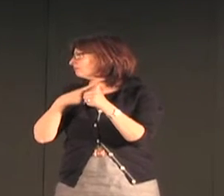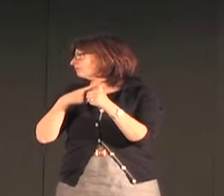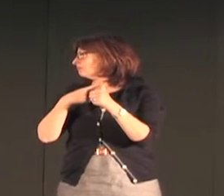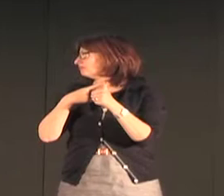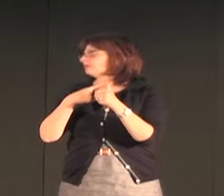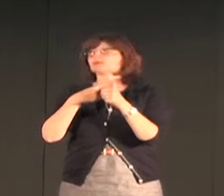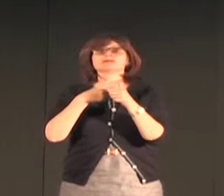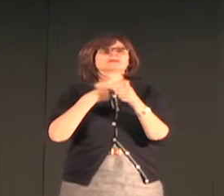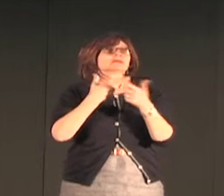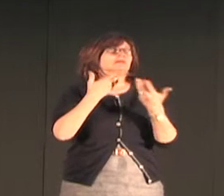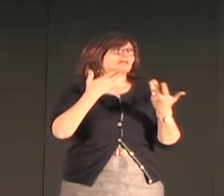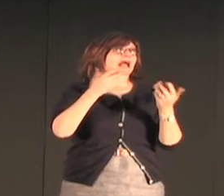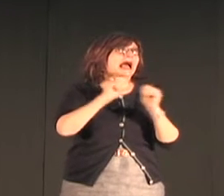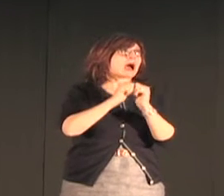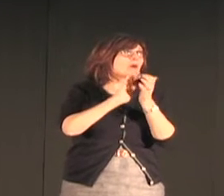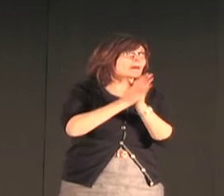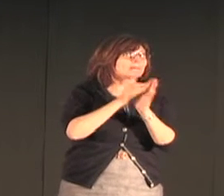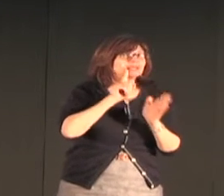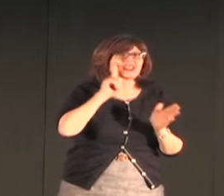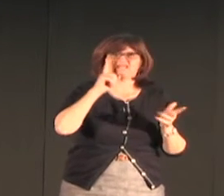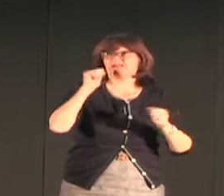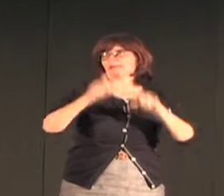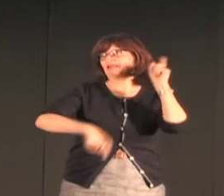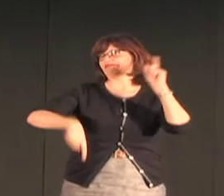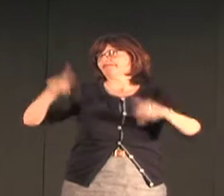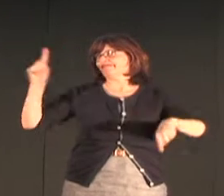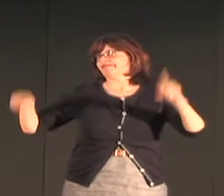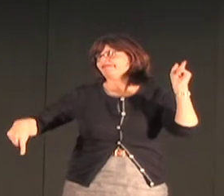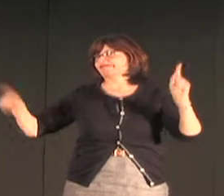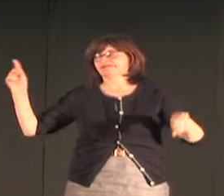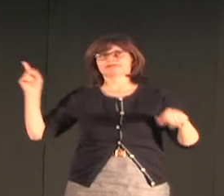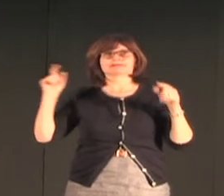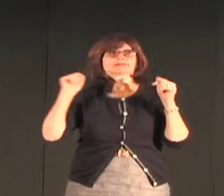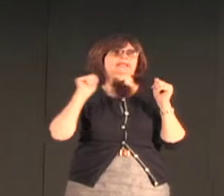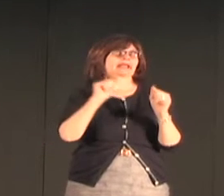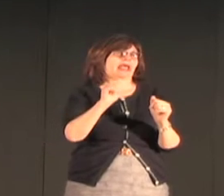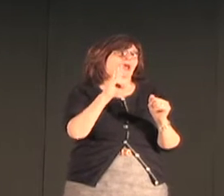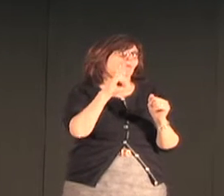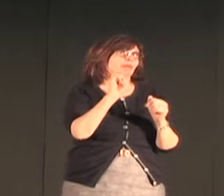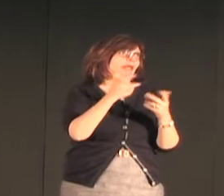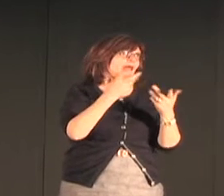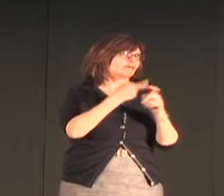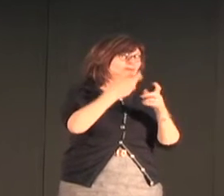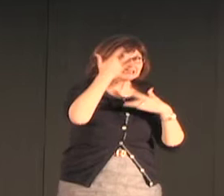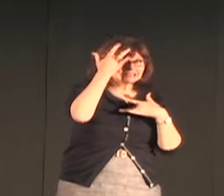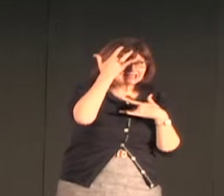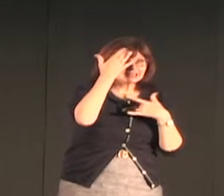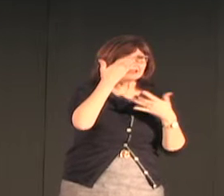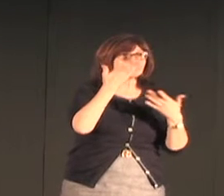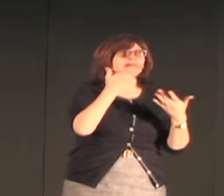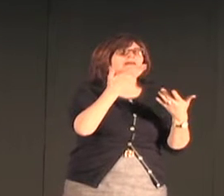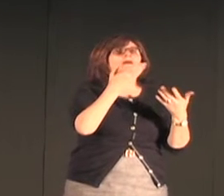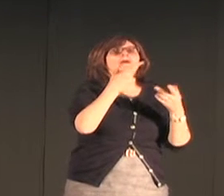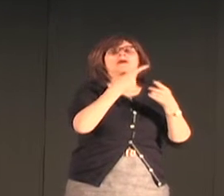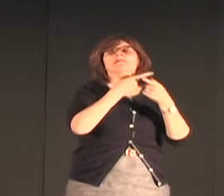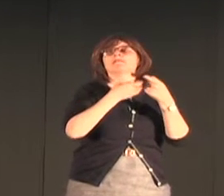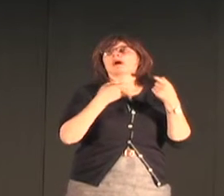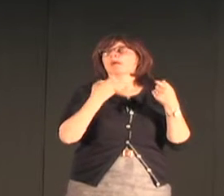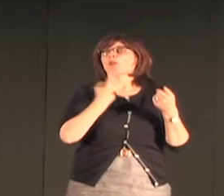And these are languages that are, there are many different, there are deaf users of the